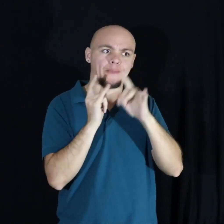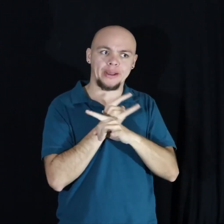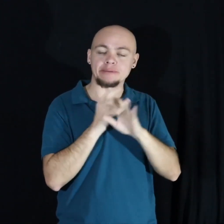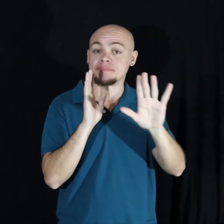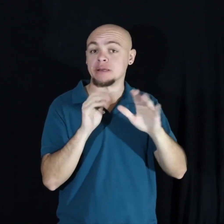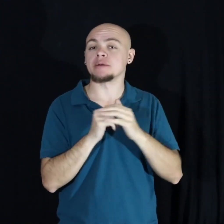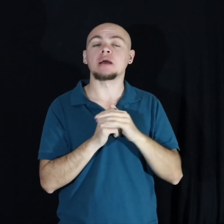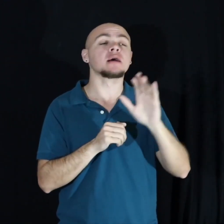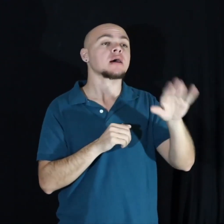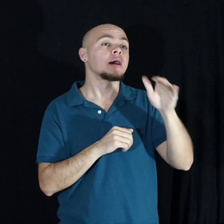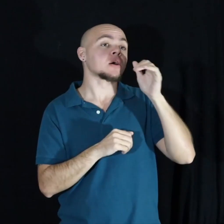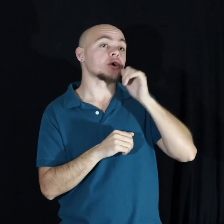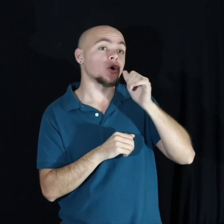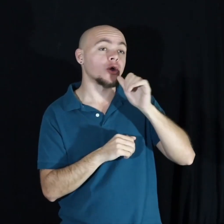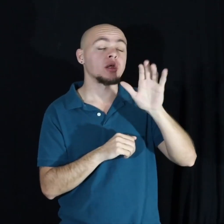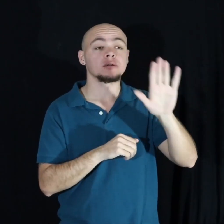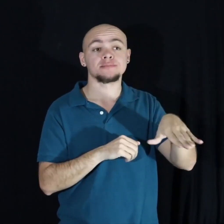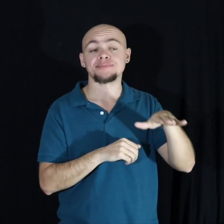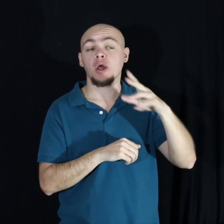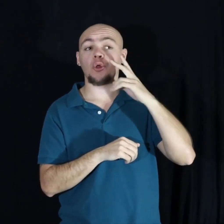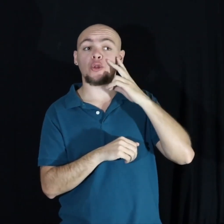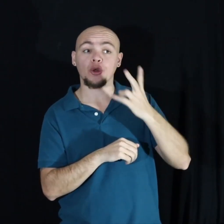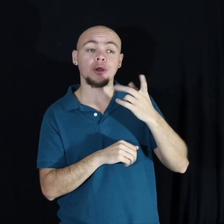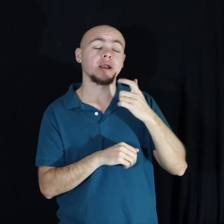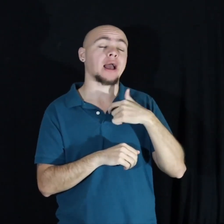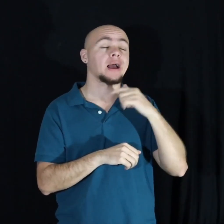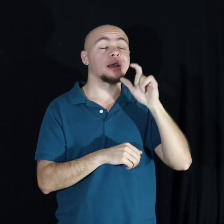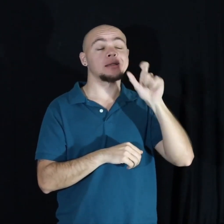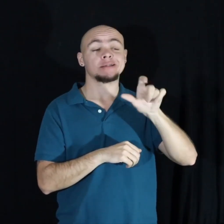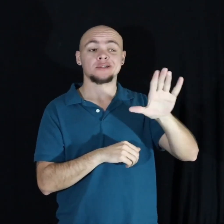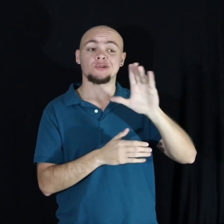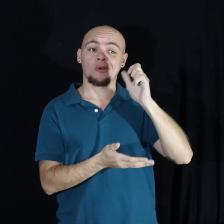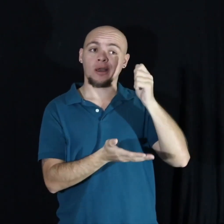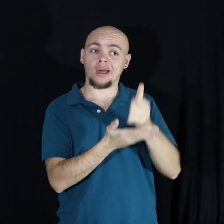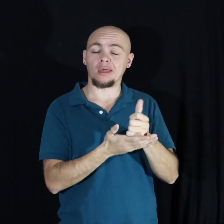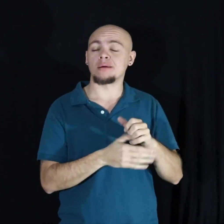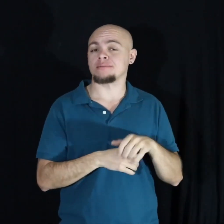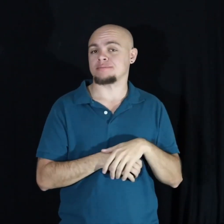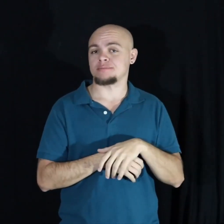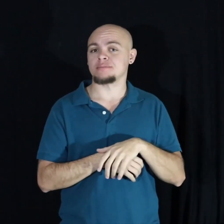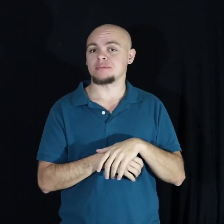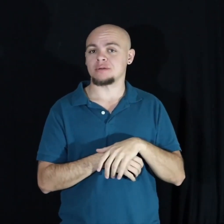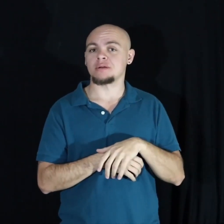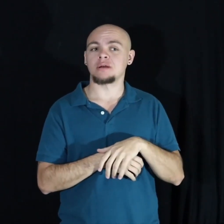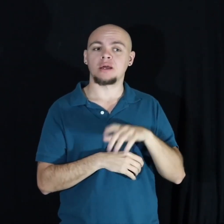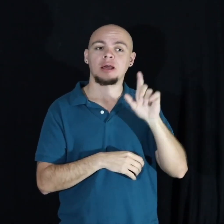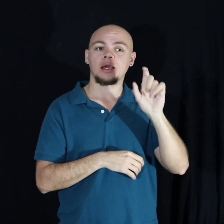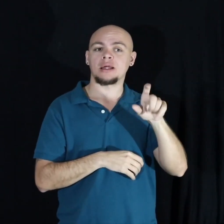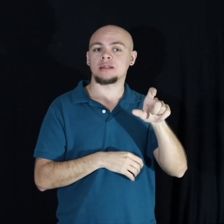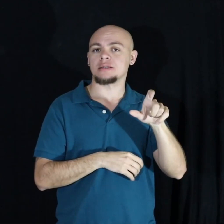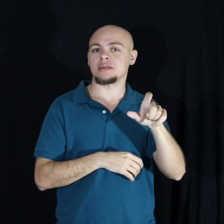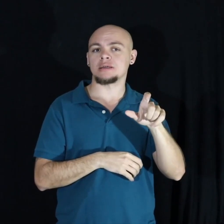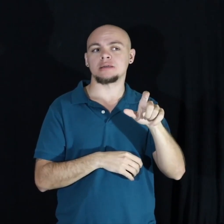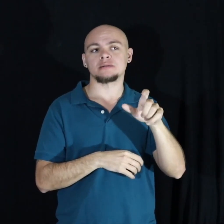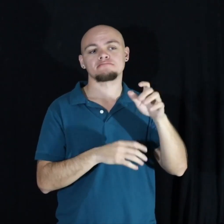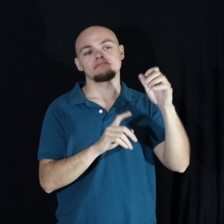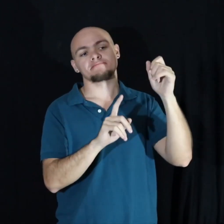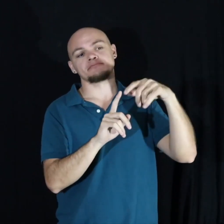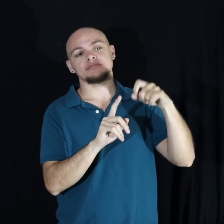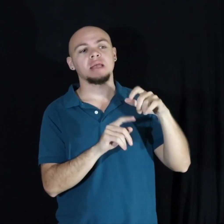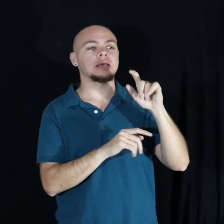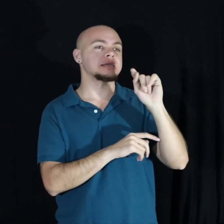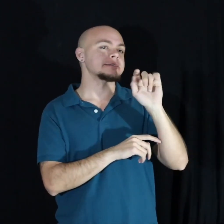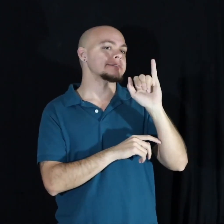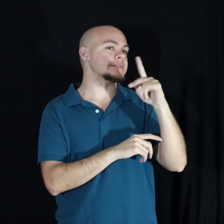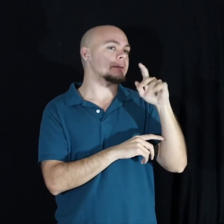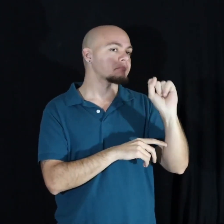look, I need your help. I need some tips for public speaking. The